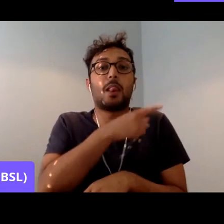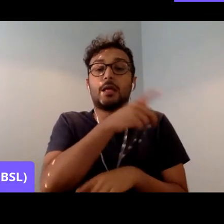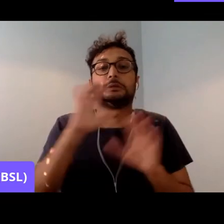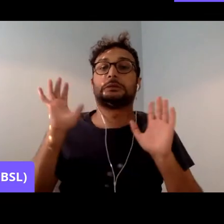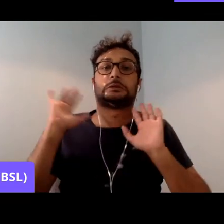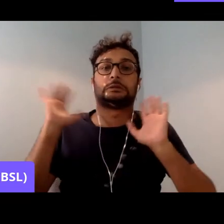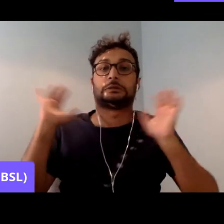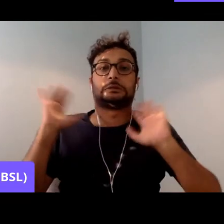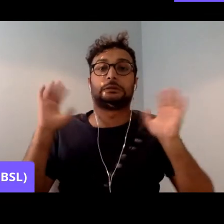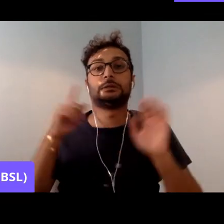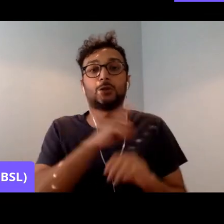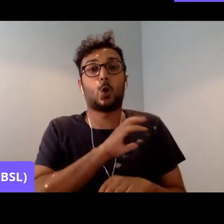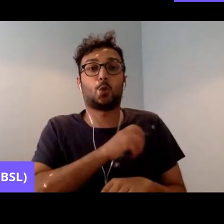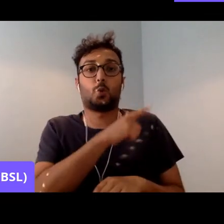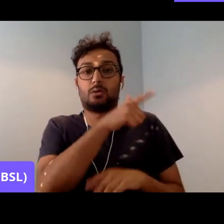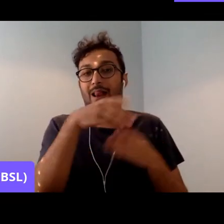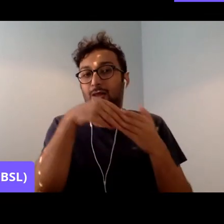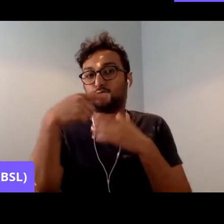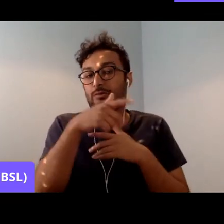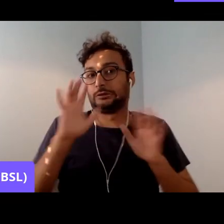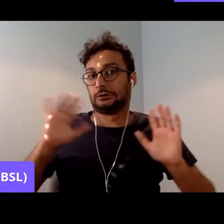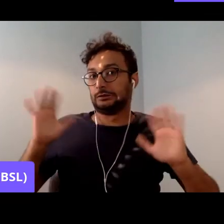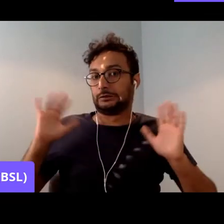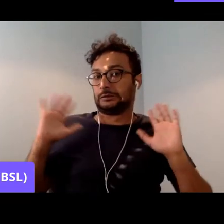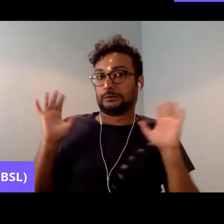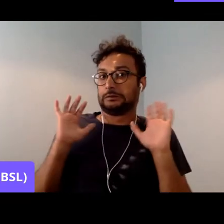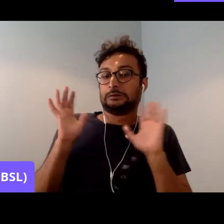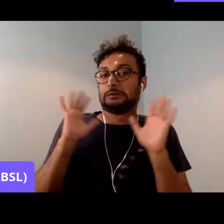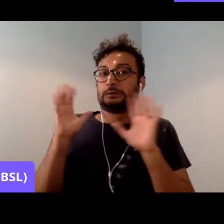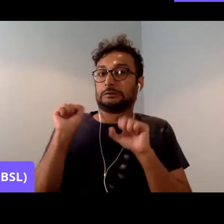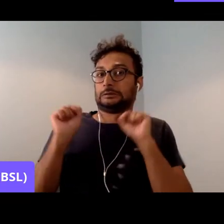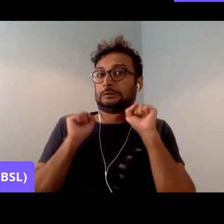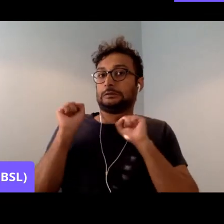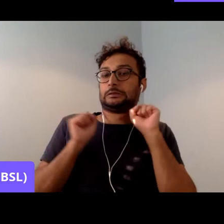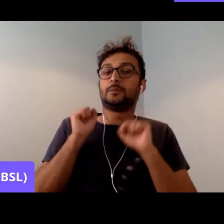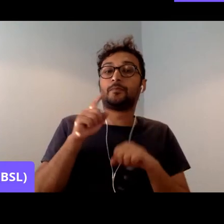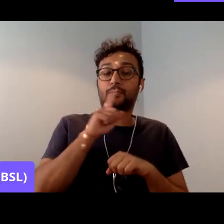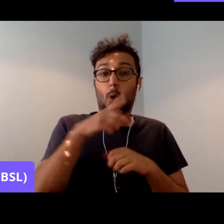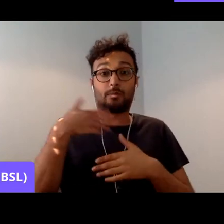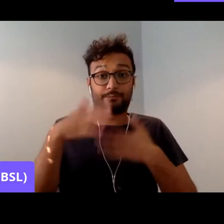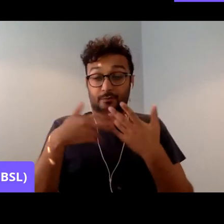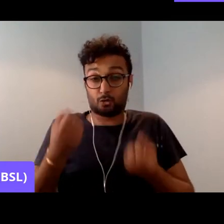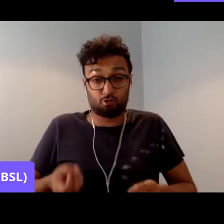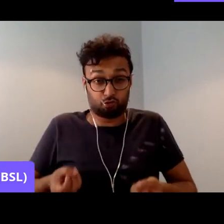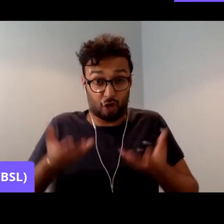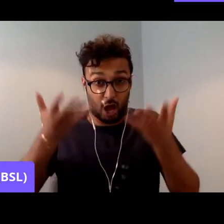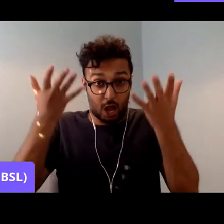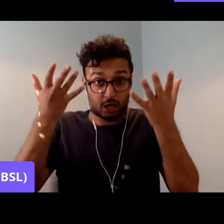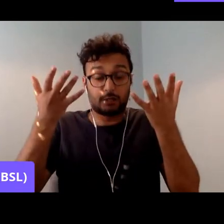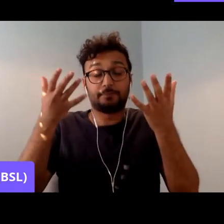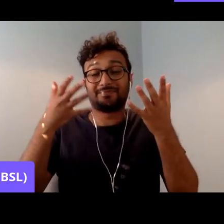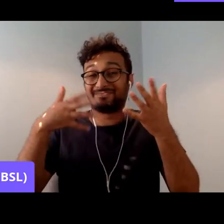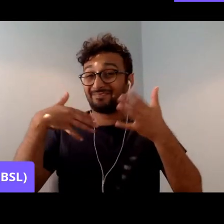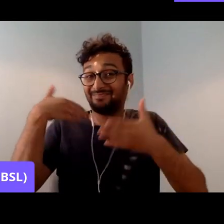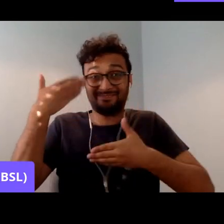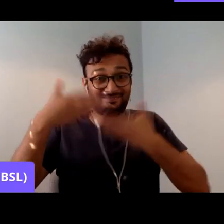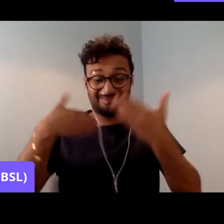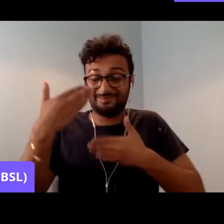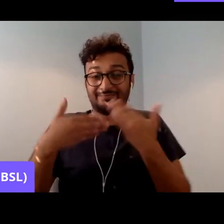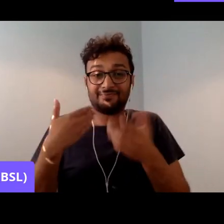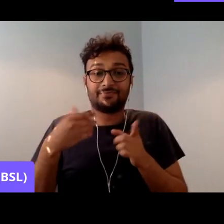leadership. And at the height of the strike, the union which supported, which